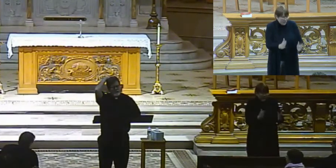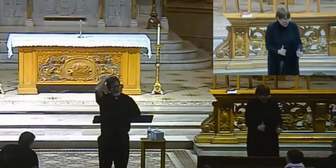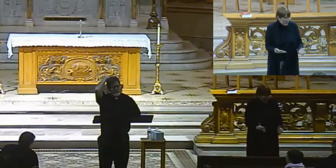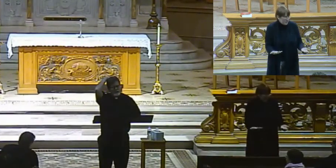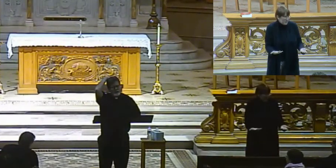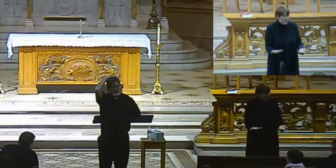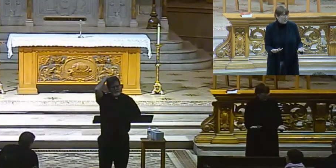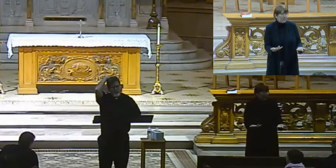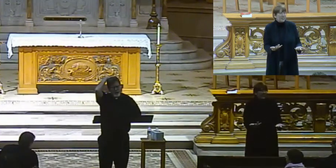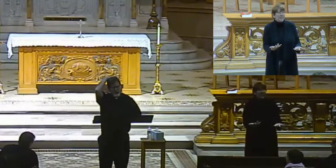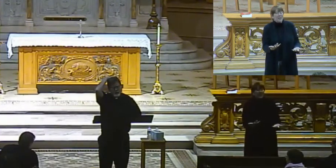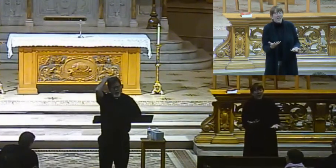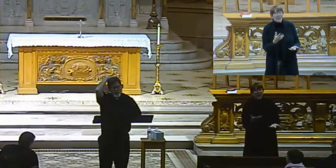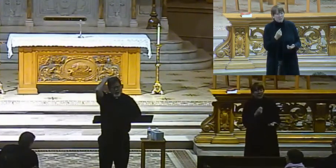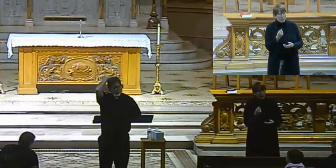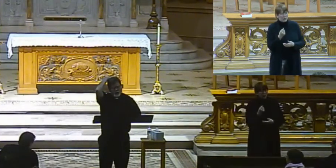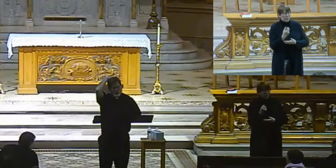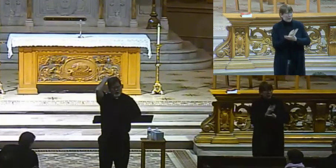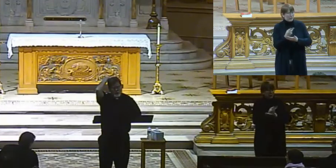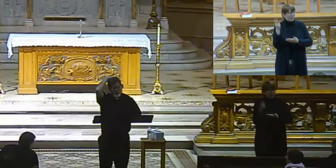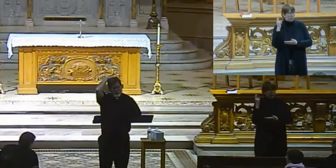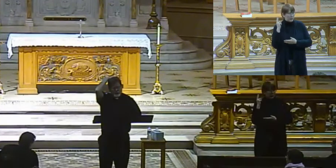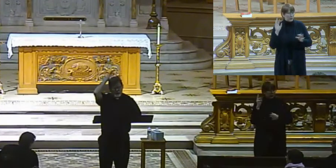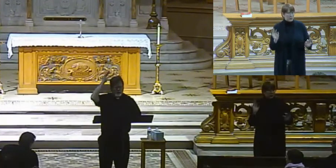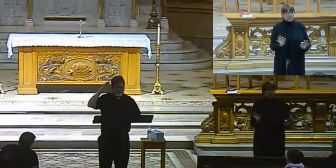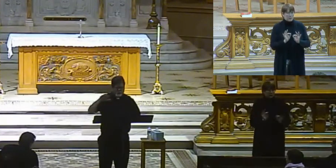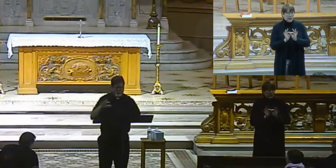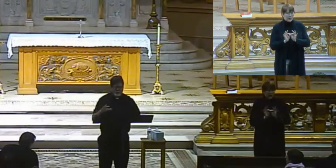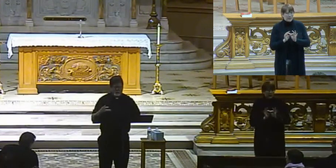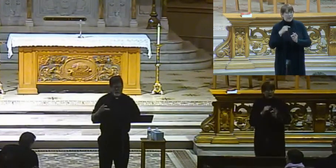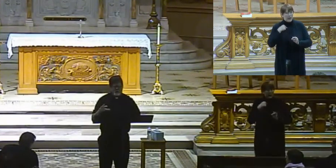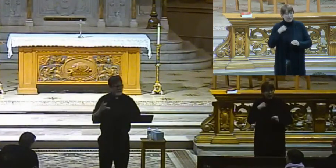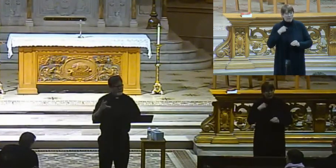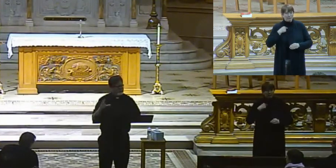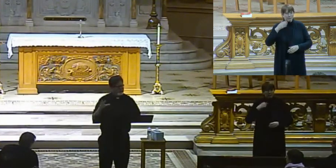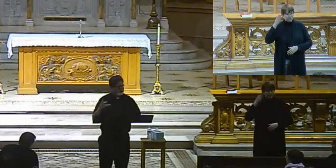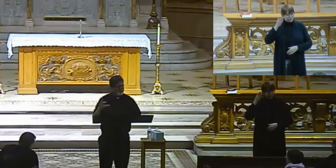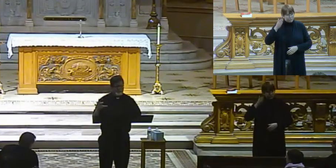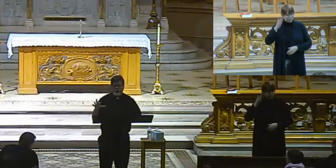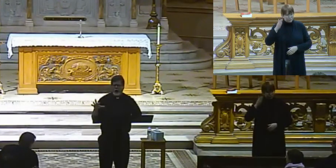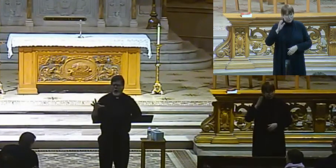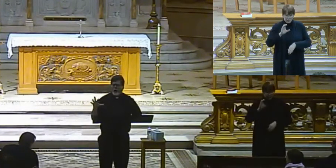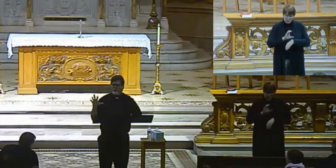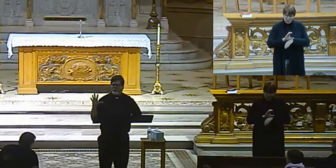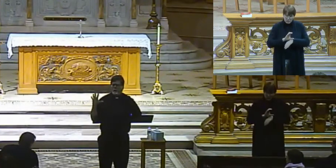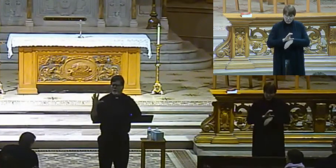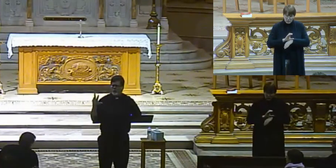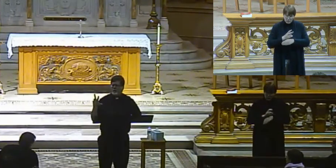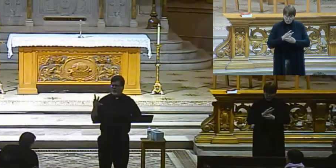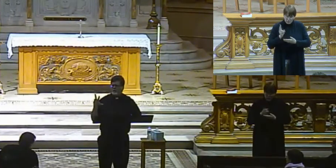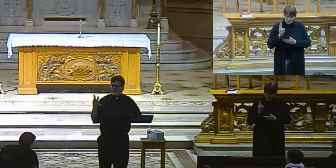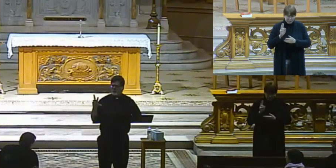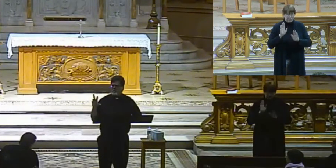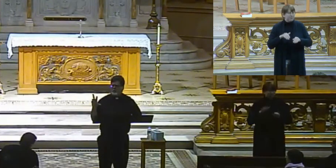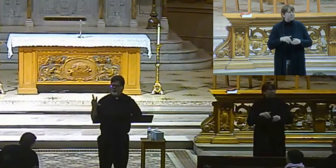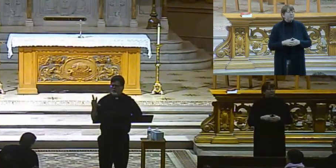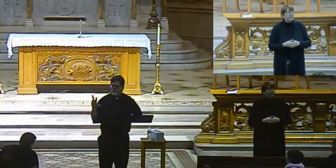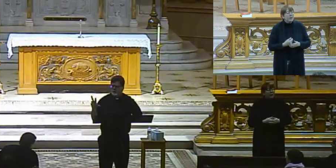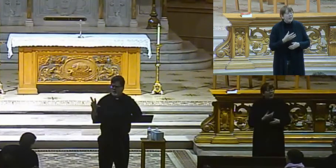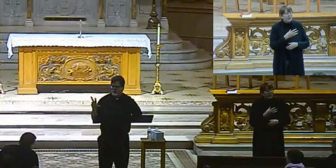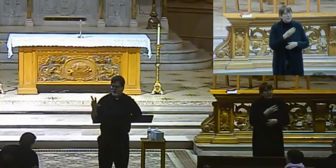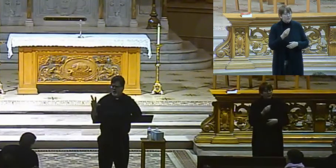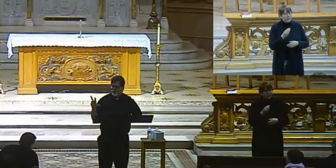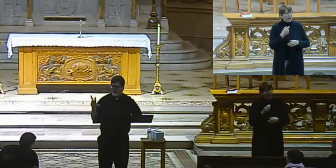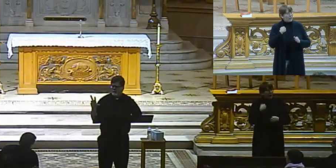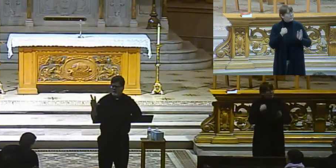a couple weeks ago with Mass and talking about, you know, the church, or maybe it was here, I don't remember, where I was talking about the church and I